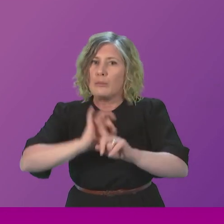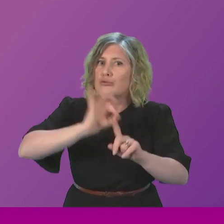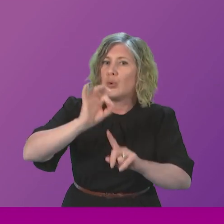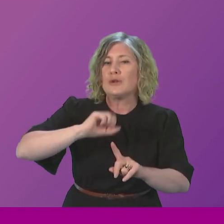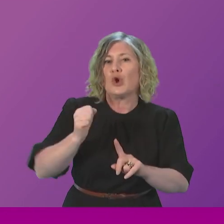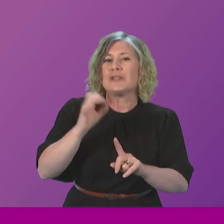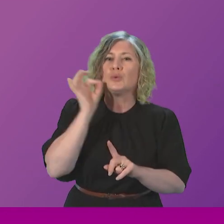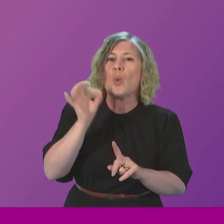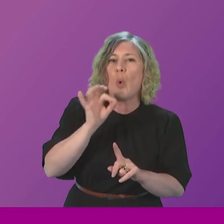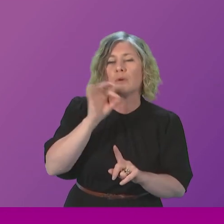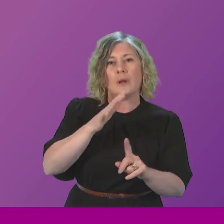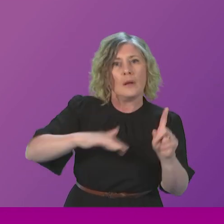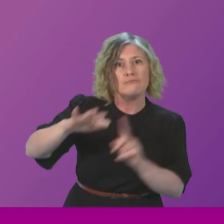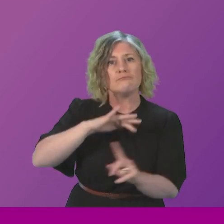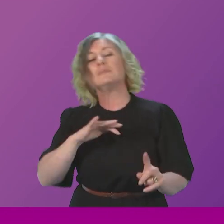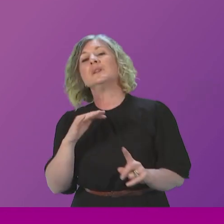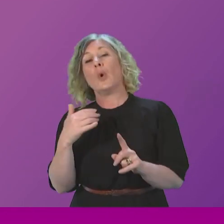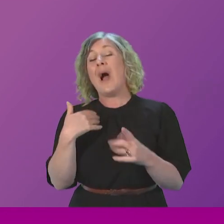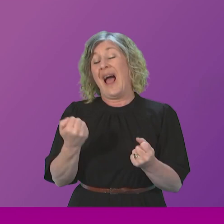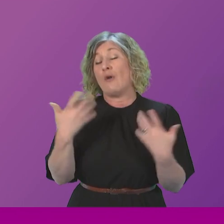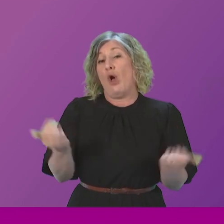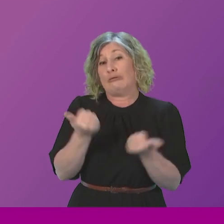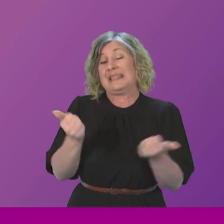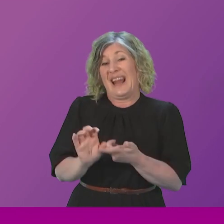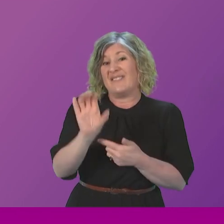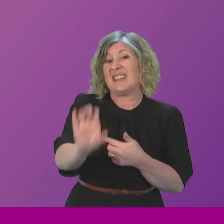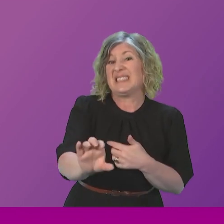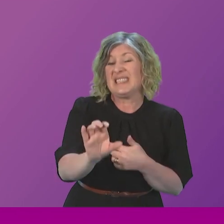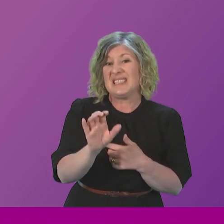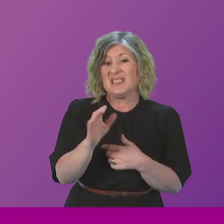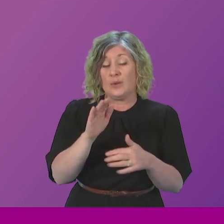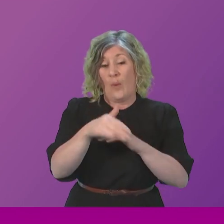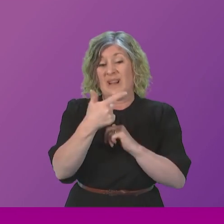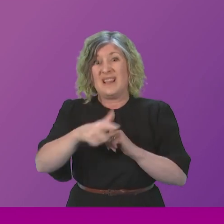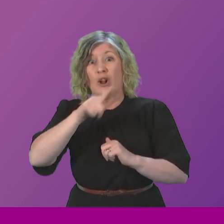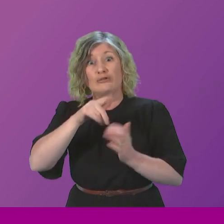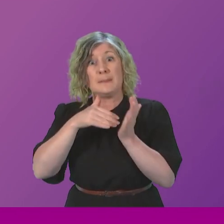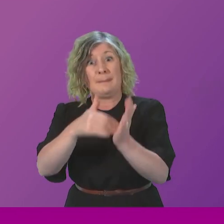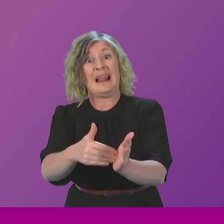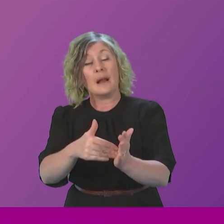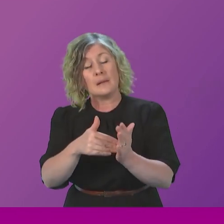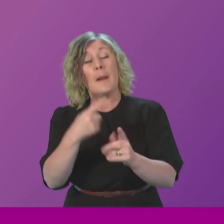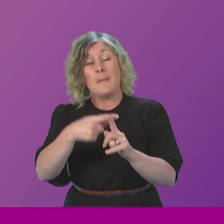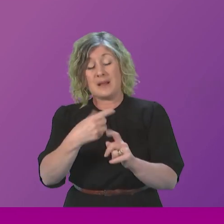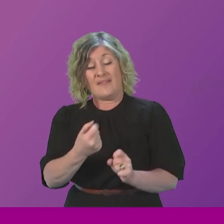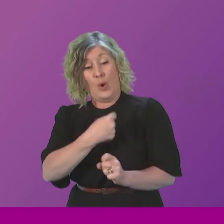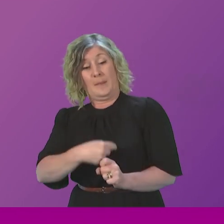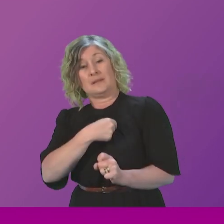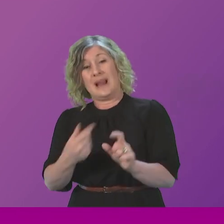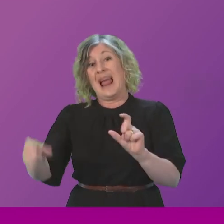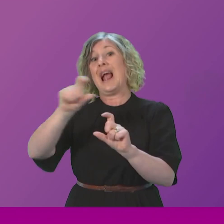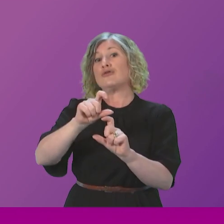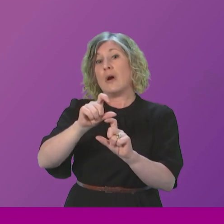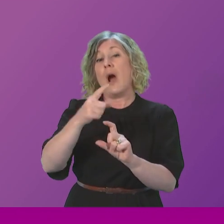and Scottish Water has already invested 686 million since 2010 in improvements and has committed a further half a billion